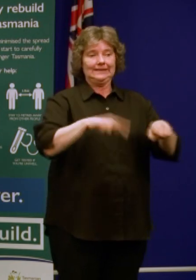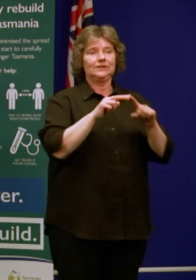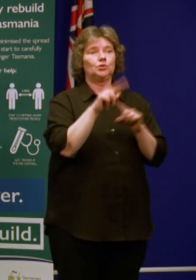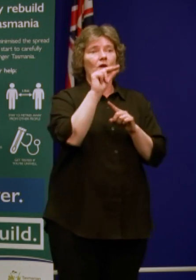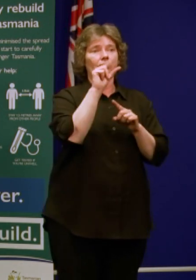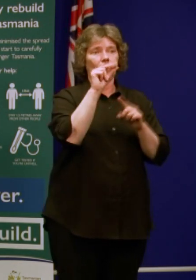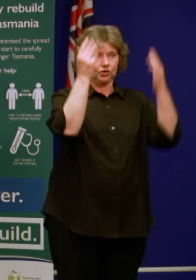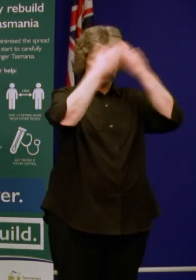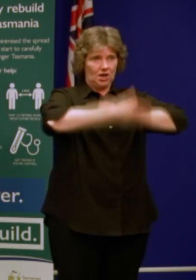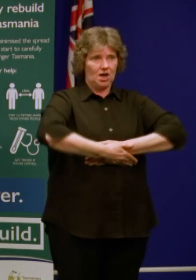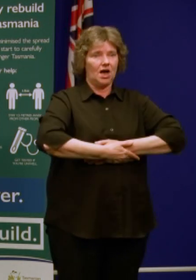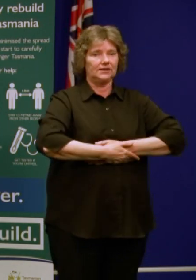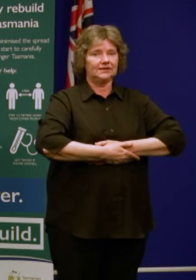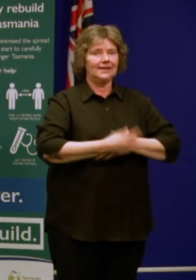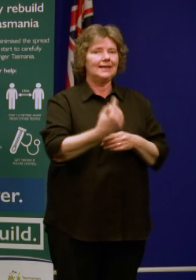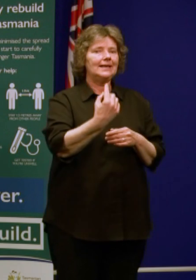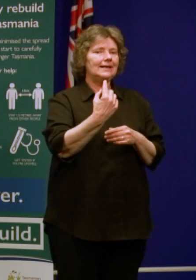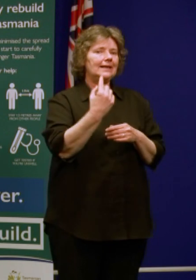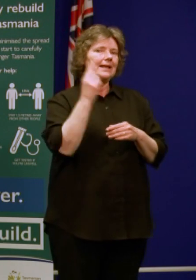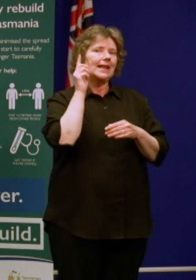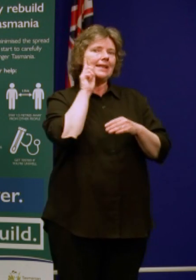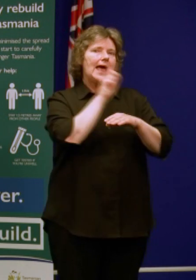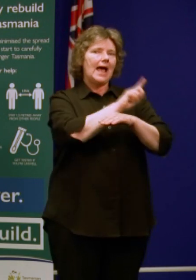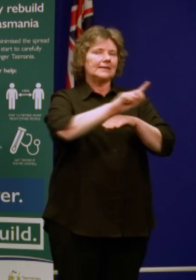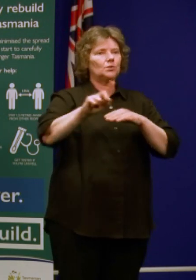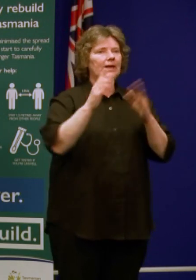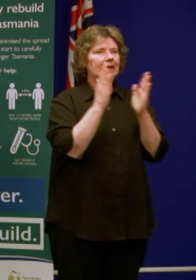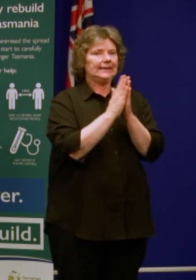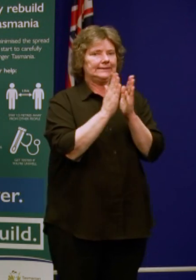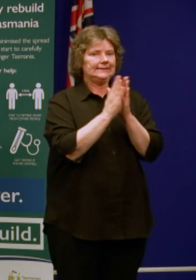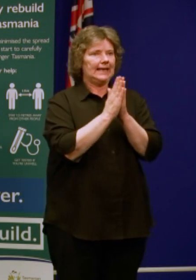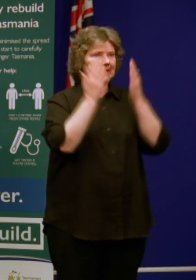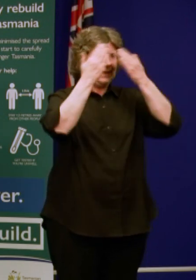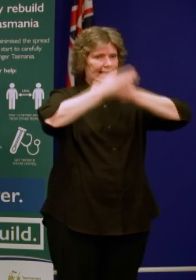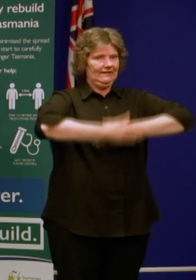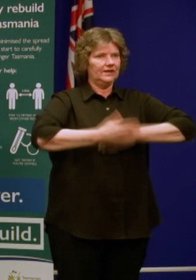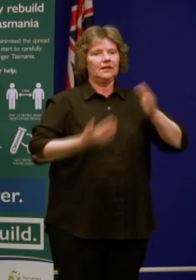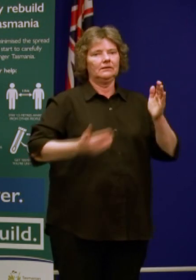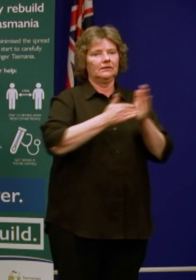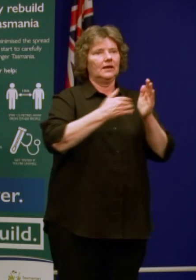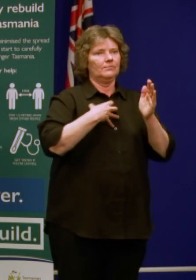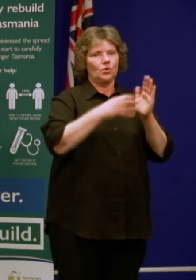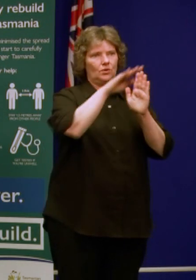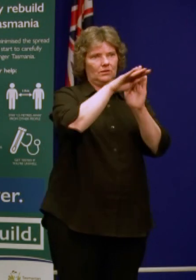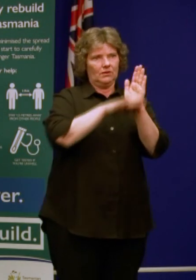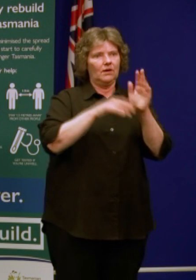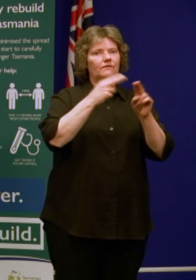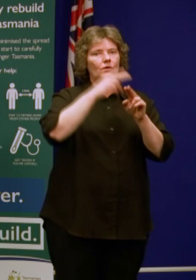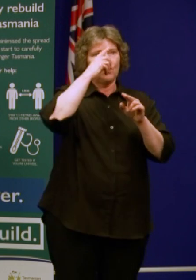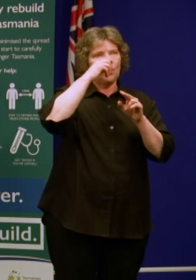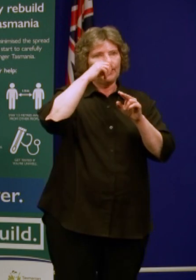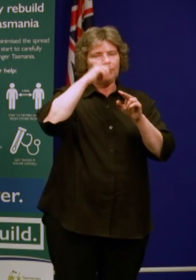Last Sunday evening, we put in place additional restrictions on essential travellers from Victoria,